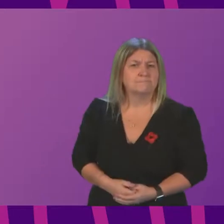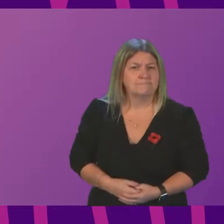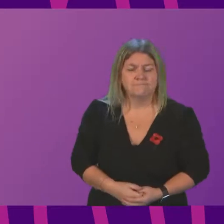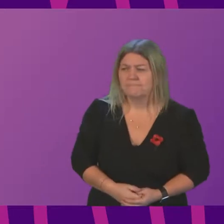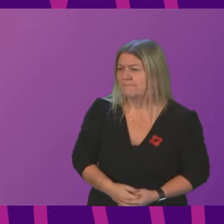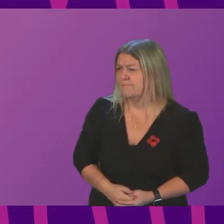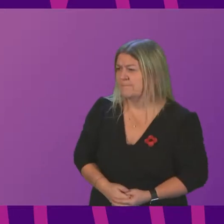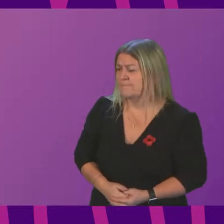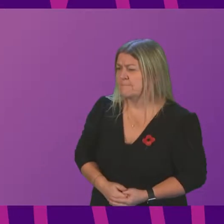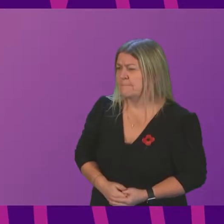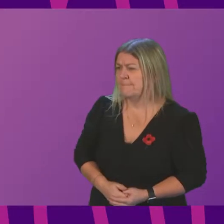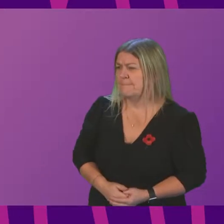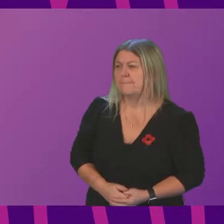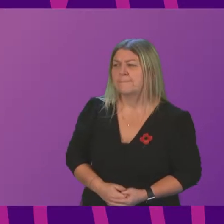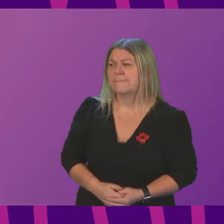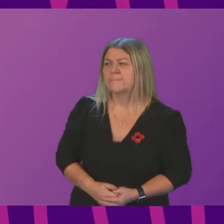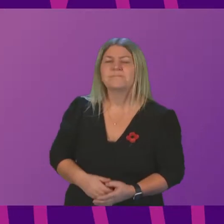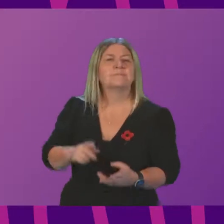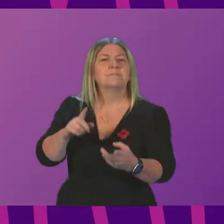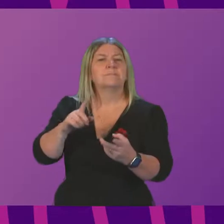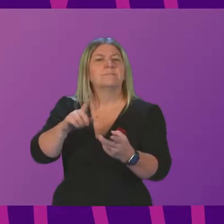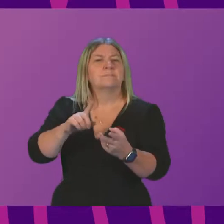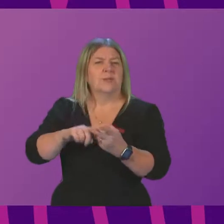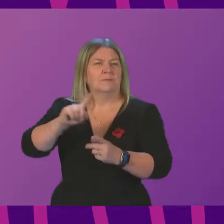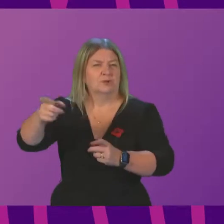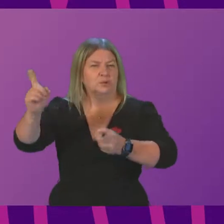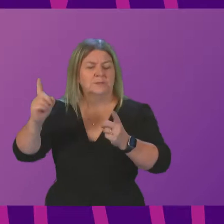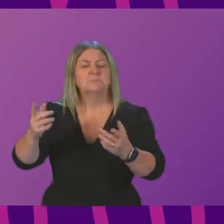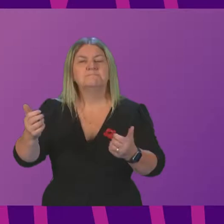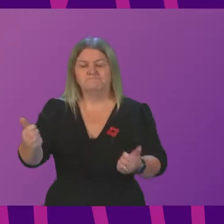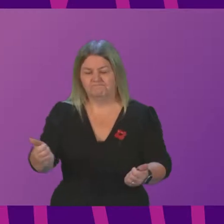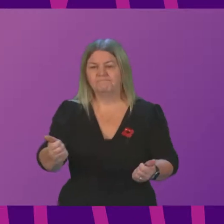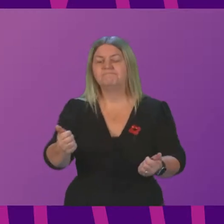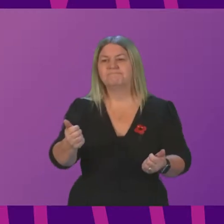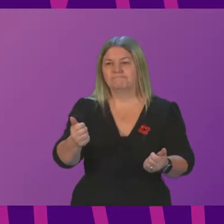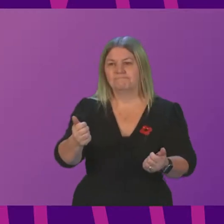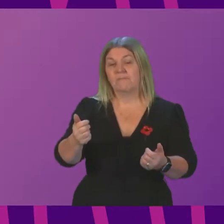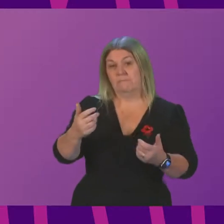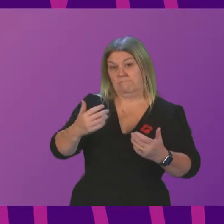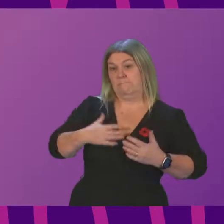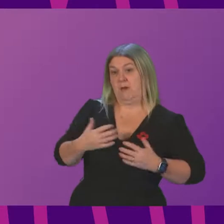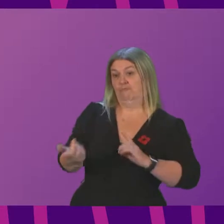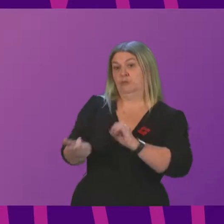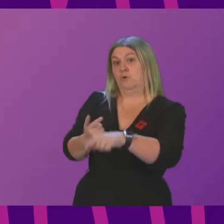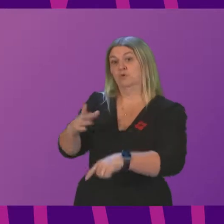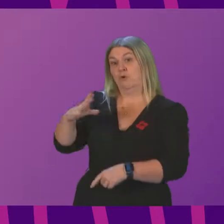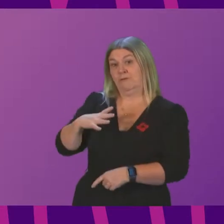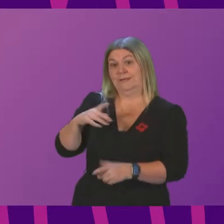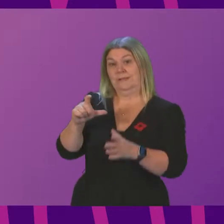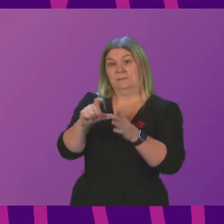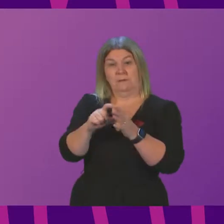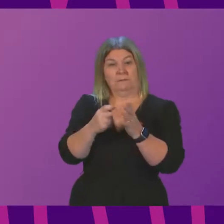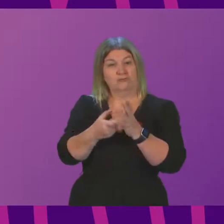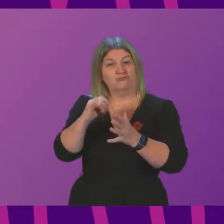Presiding Officer, in my answers to Douglas Rawson, I will of necessity reiterate some of those points because they